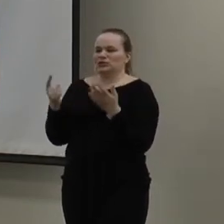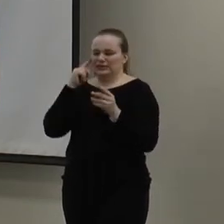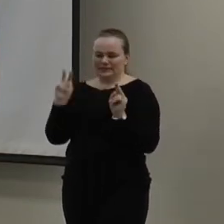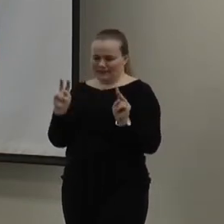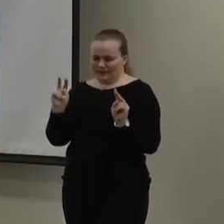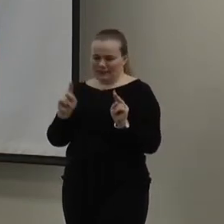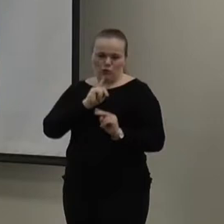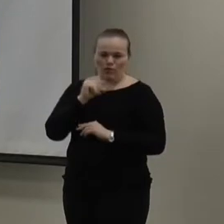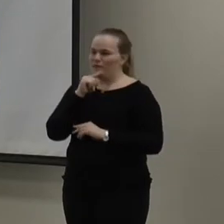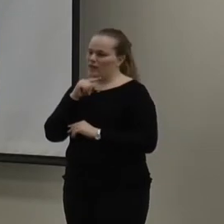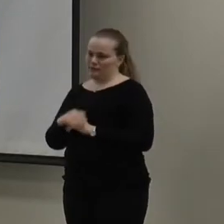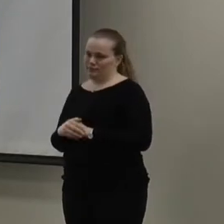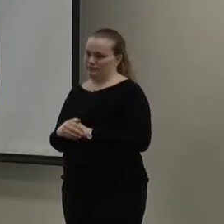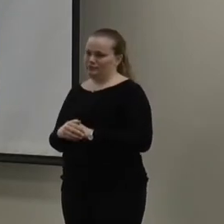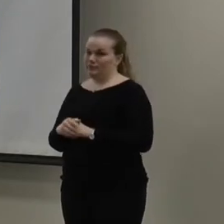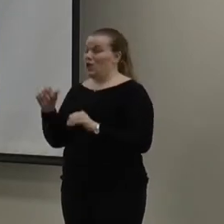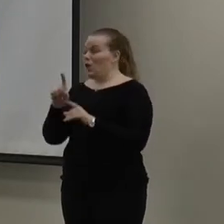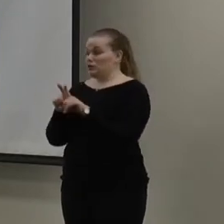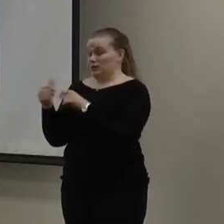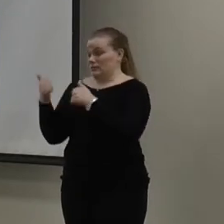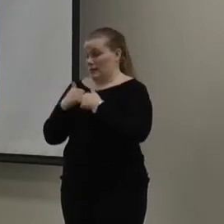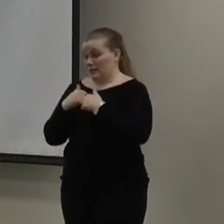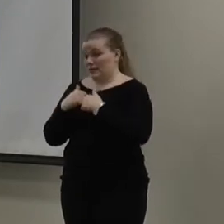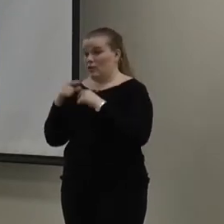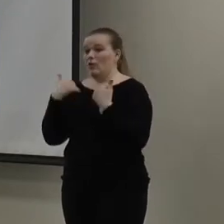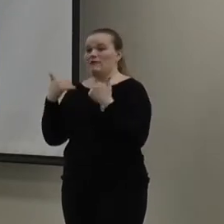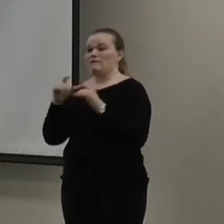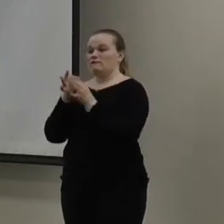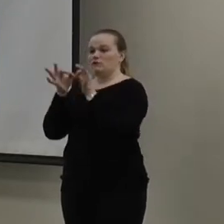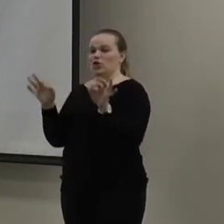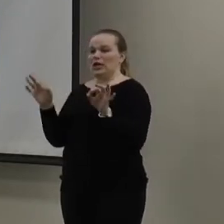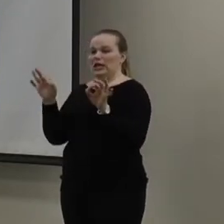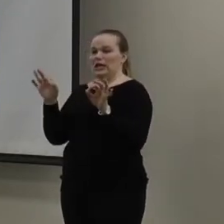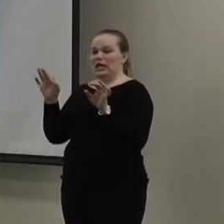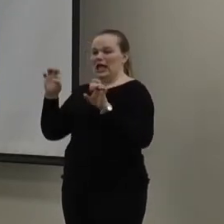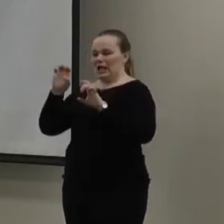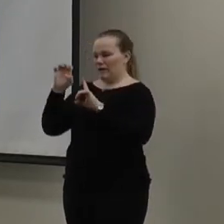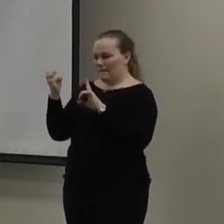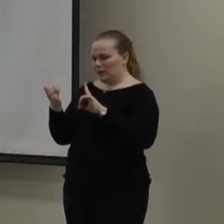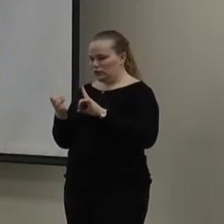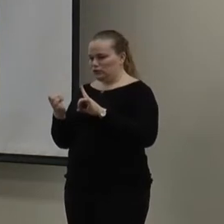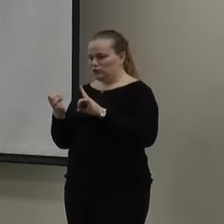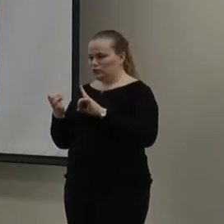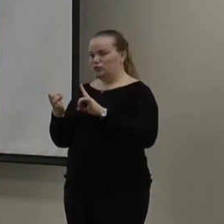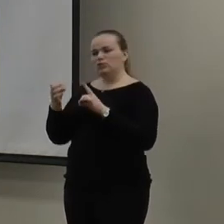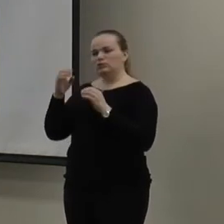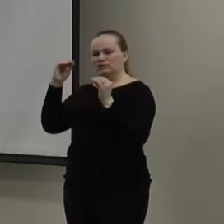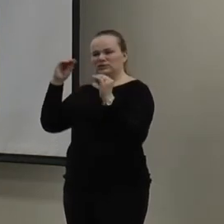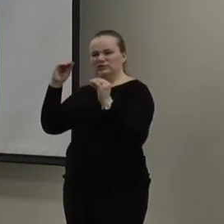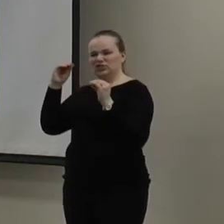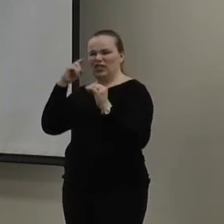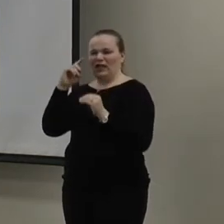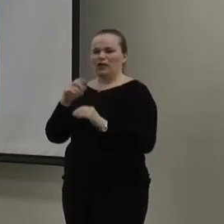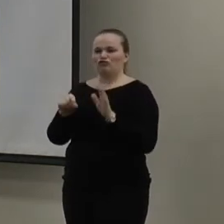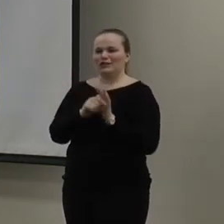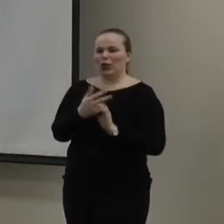And aside from the backpacks, we also have a free environmental curriculum for students in grades 3 through 12. So, you can access